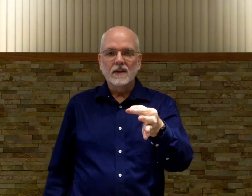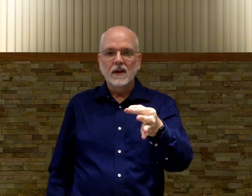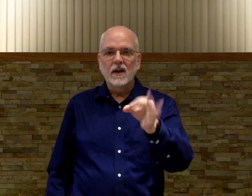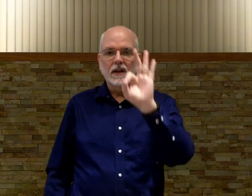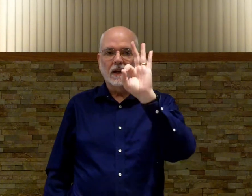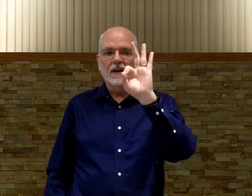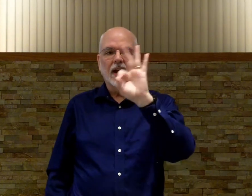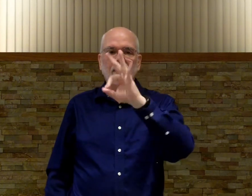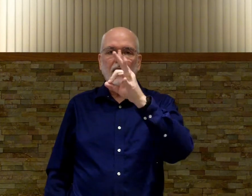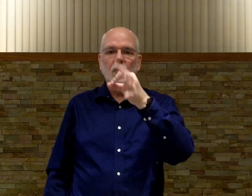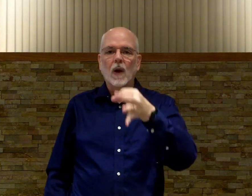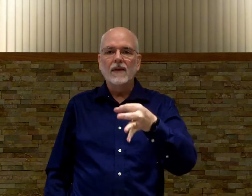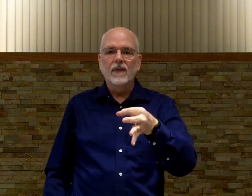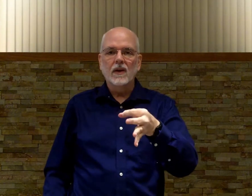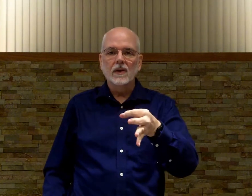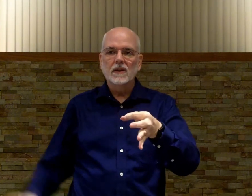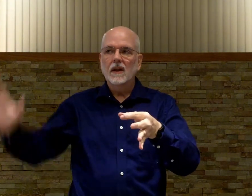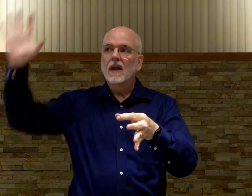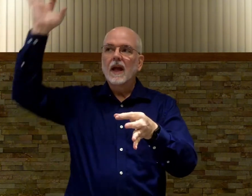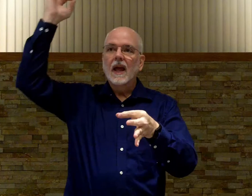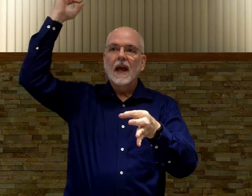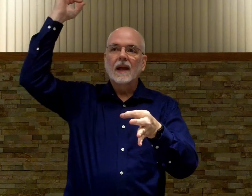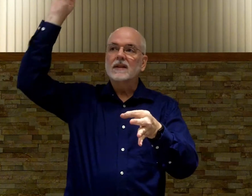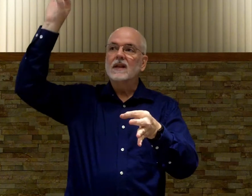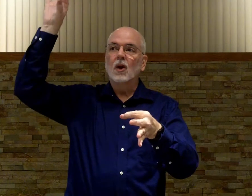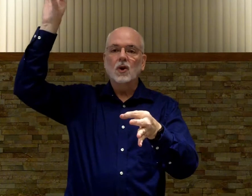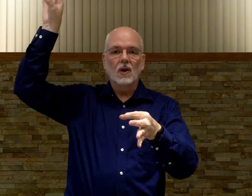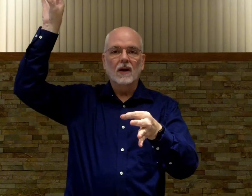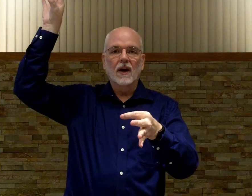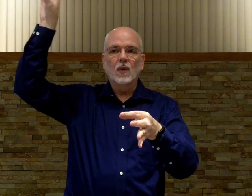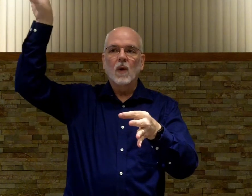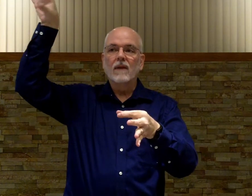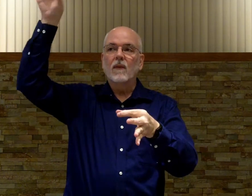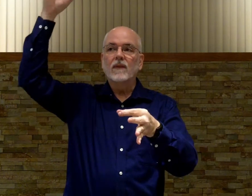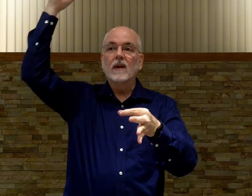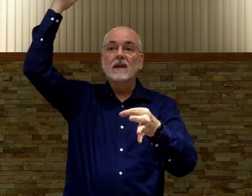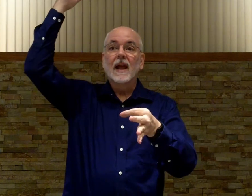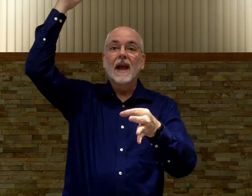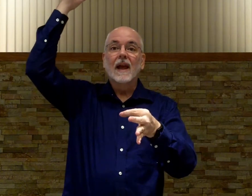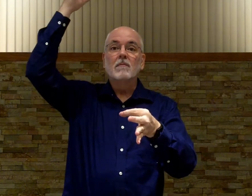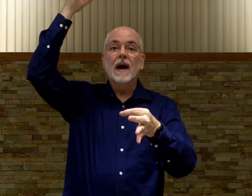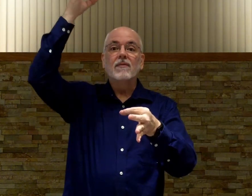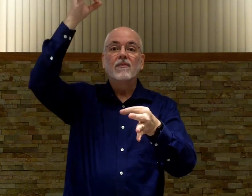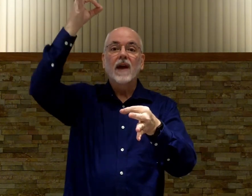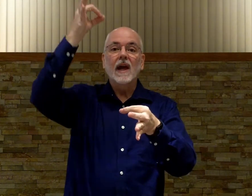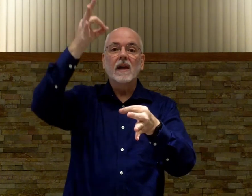is here it's a letter f kind of with wide fingers and this is also a letter with wide fingers and by faith